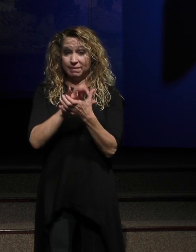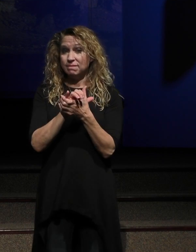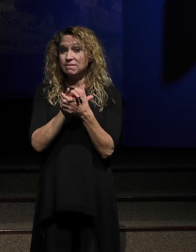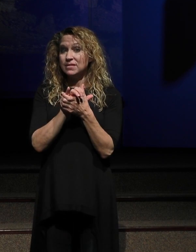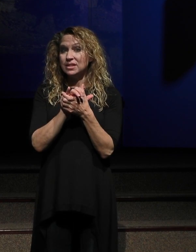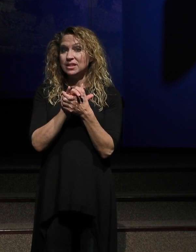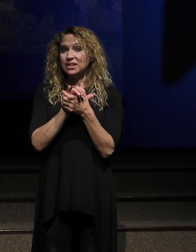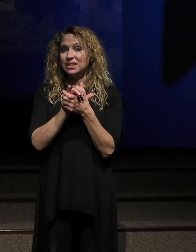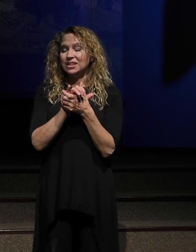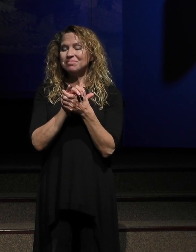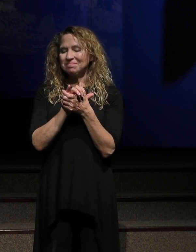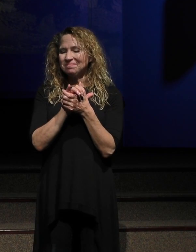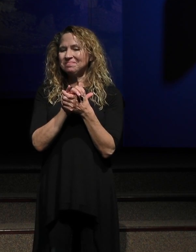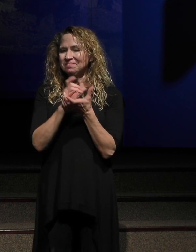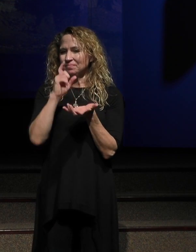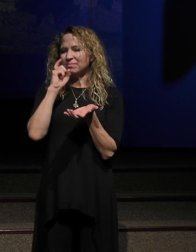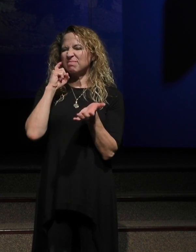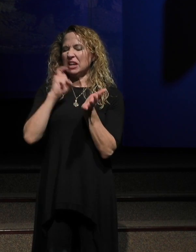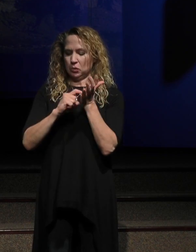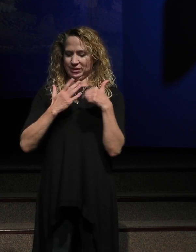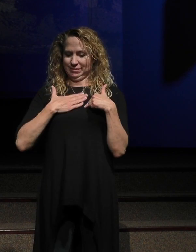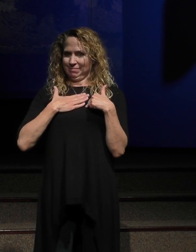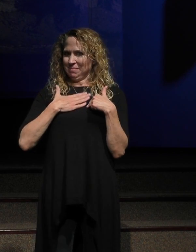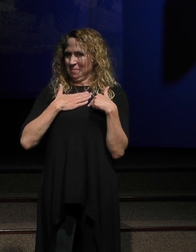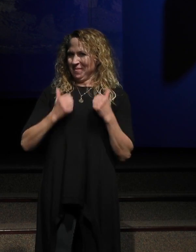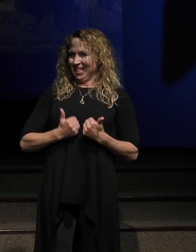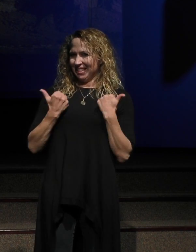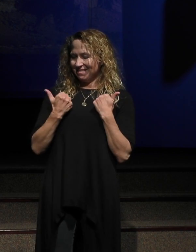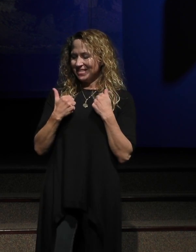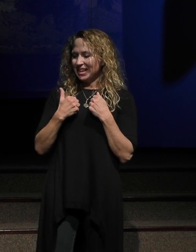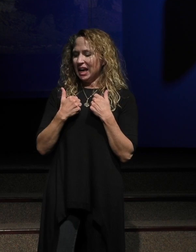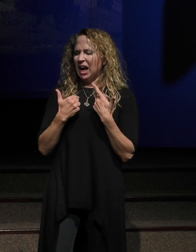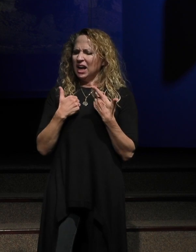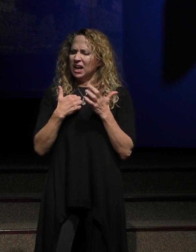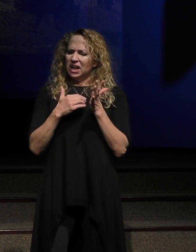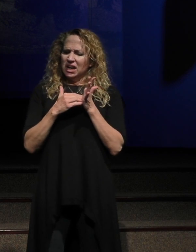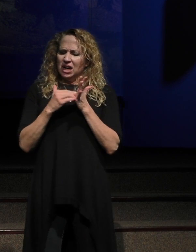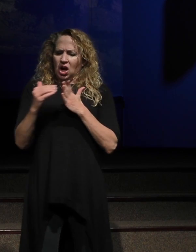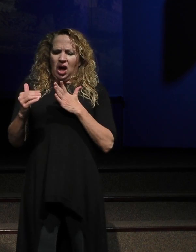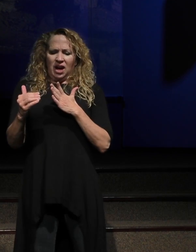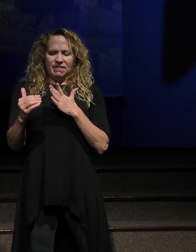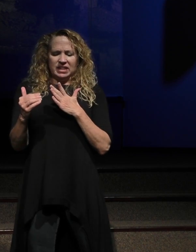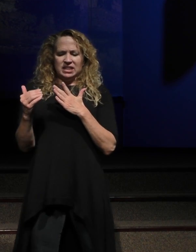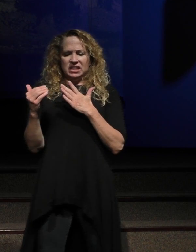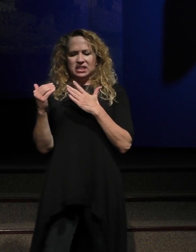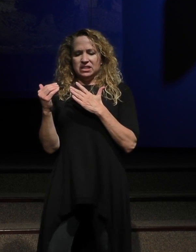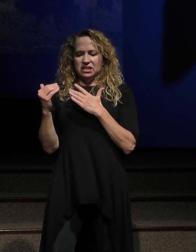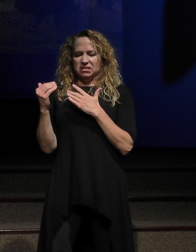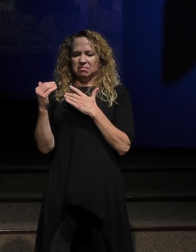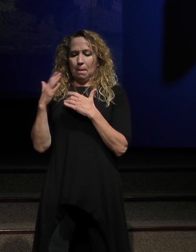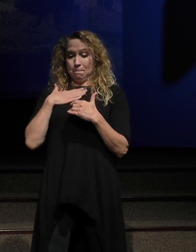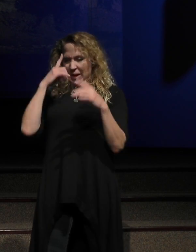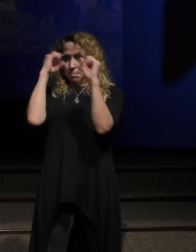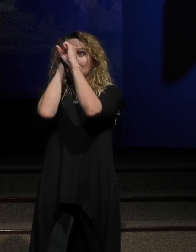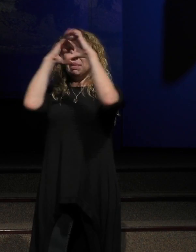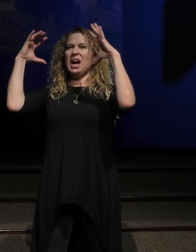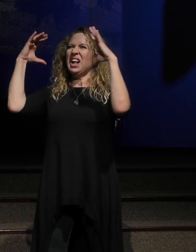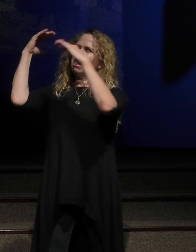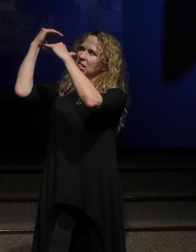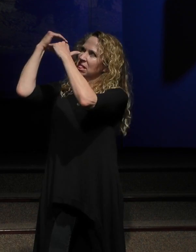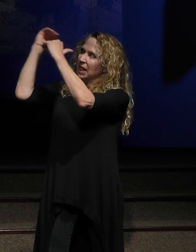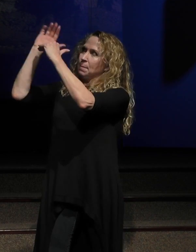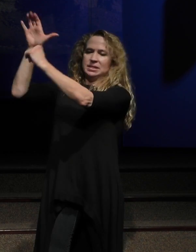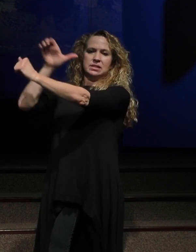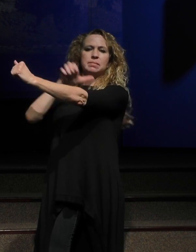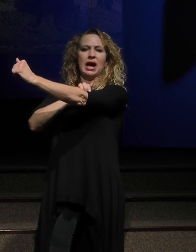And here's what I find in my own life. I often limit God's power in my life when I don't